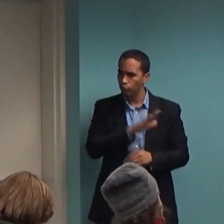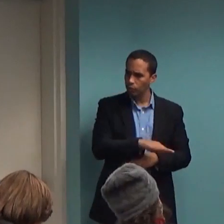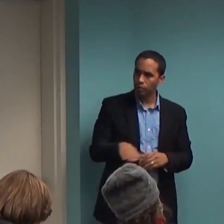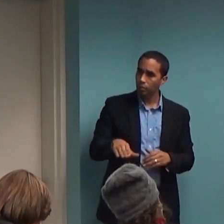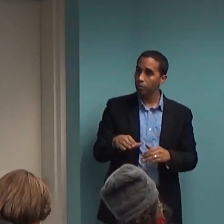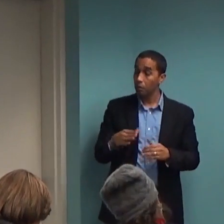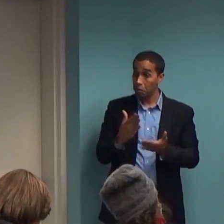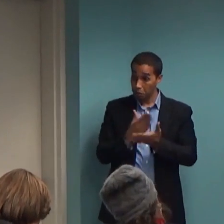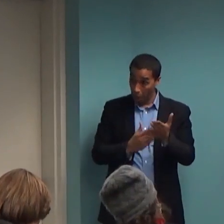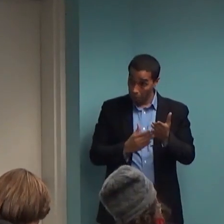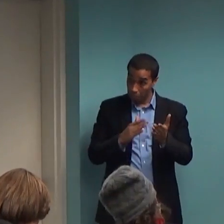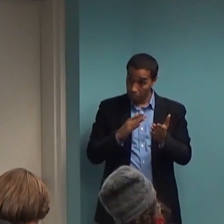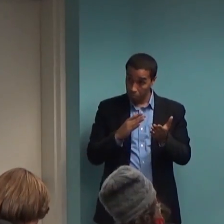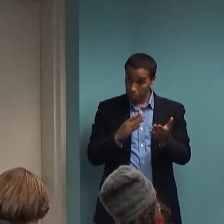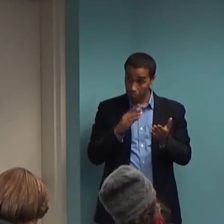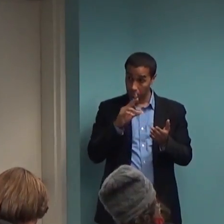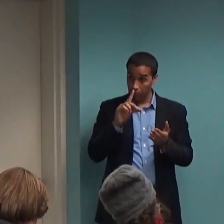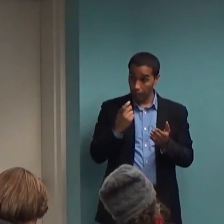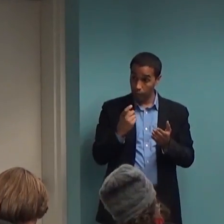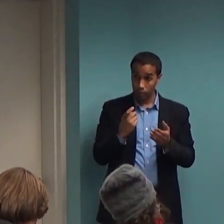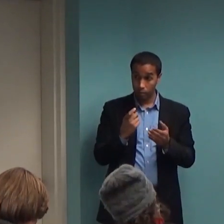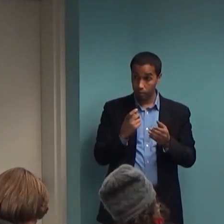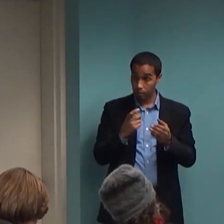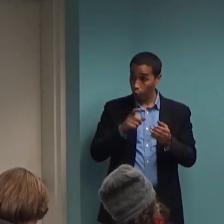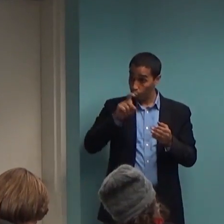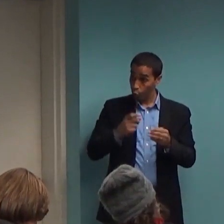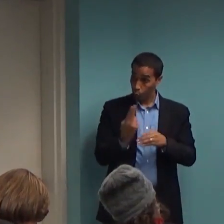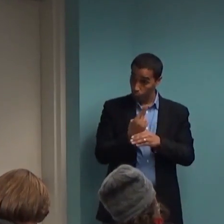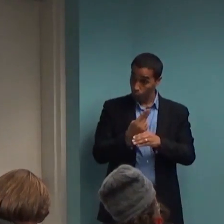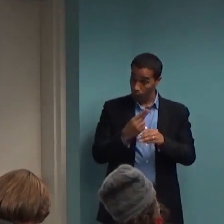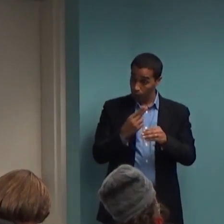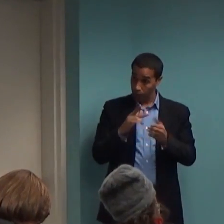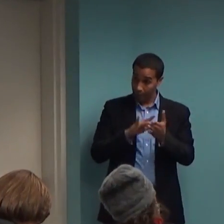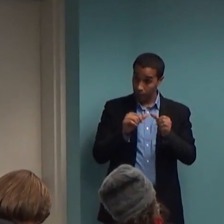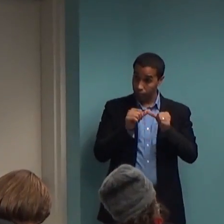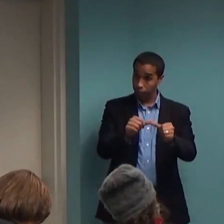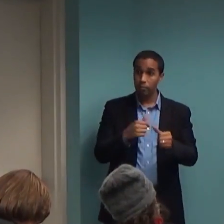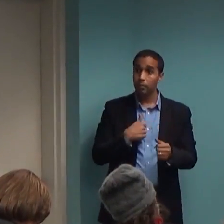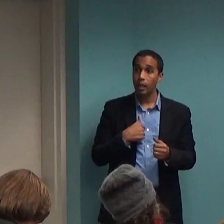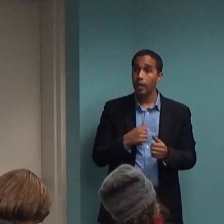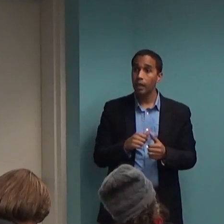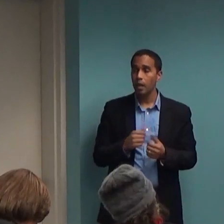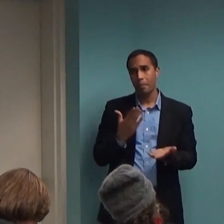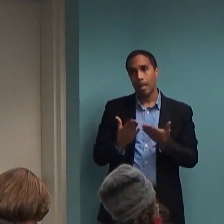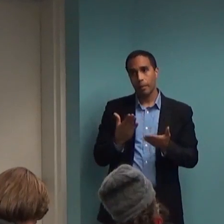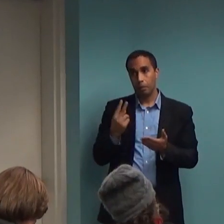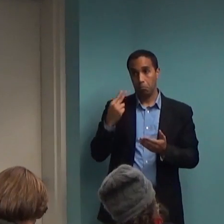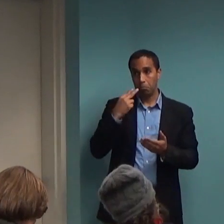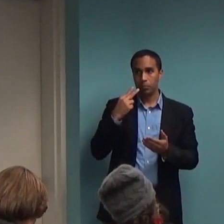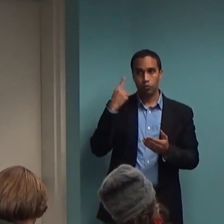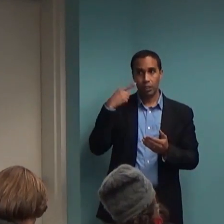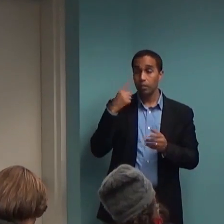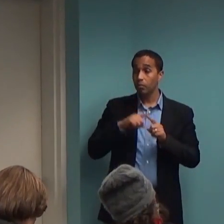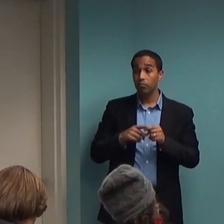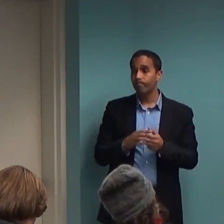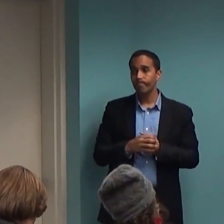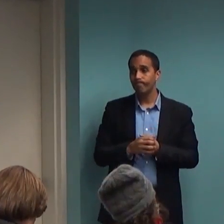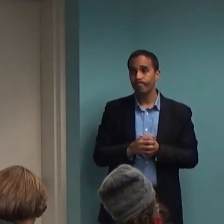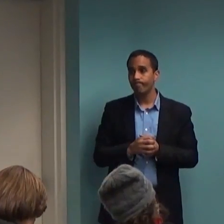This is where I may seem a little bit more radical in my perspective, but I don't have one that I can think of at all. I would only really